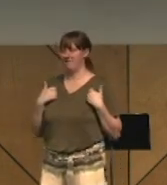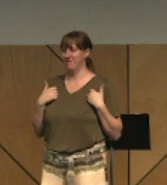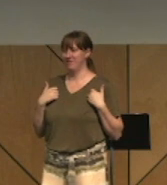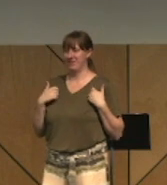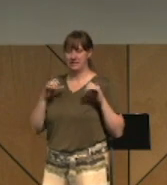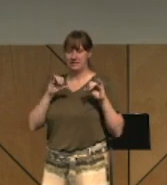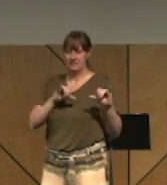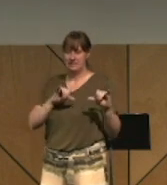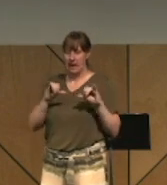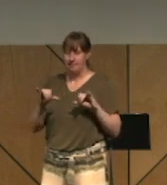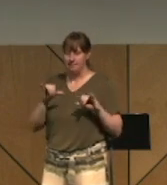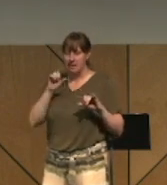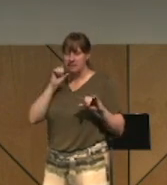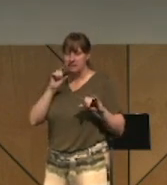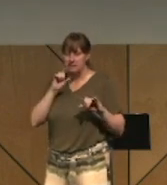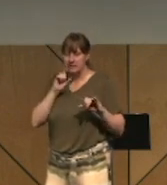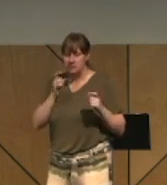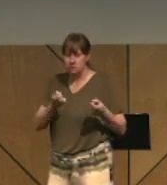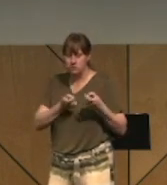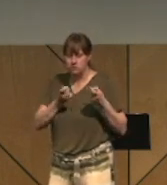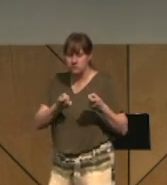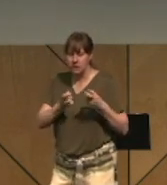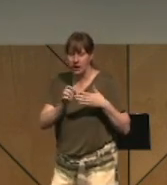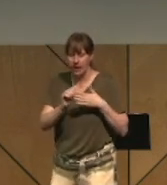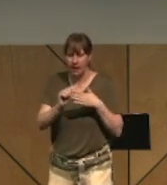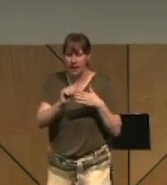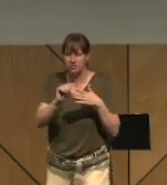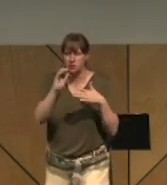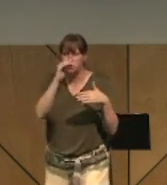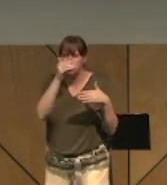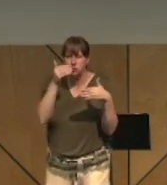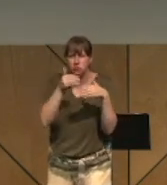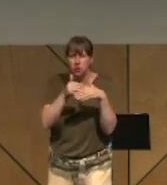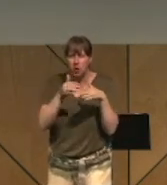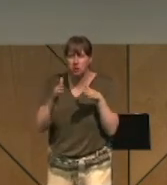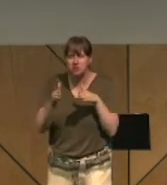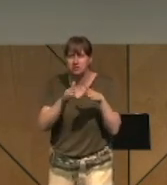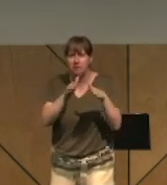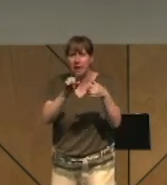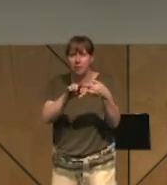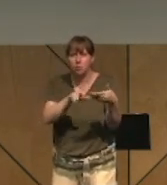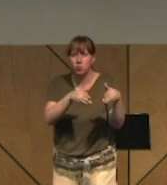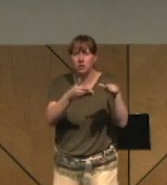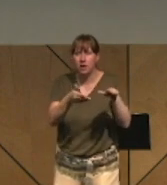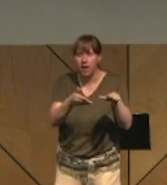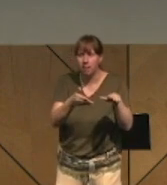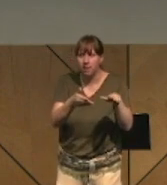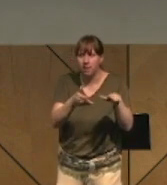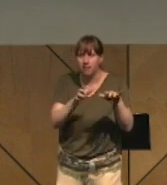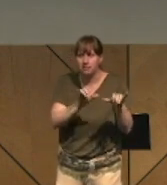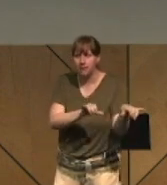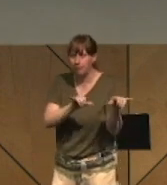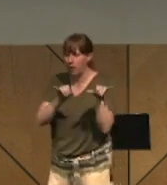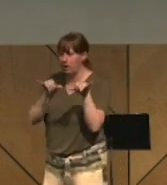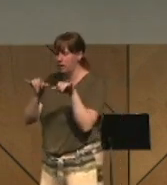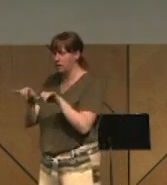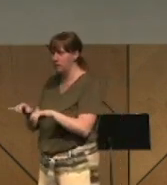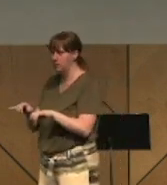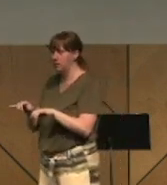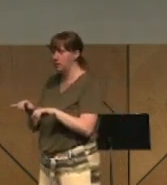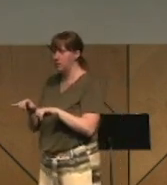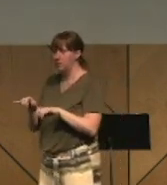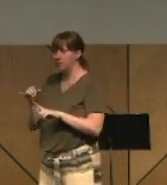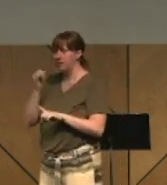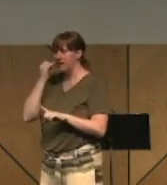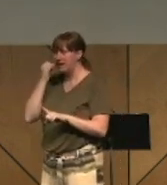sin led you down a path into darkness and death, your courage, whenever